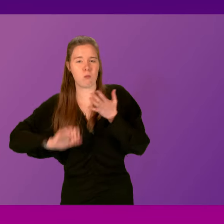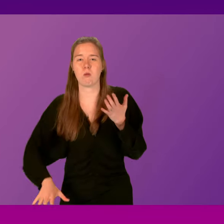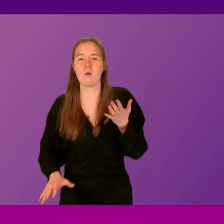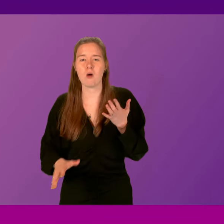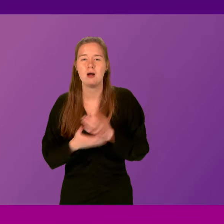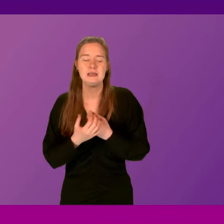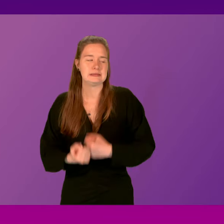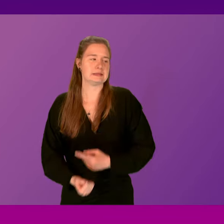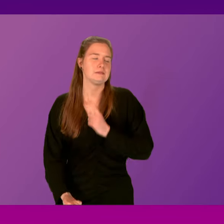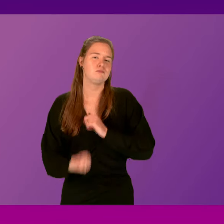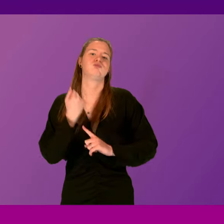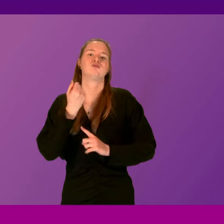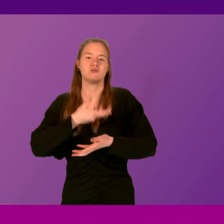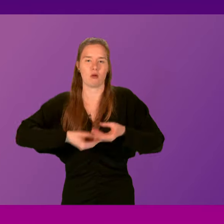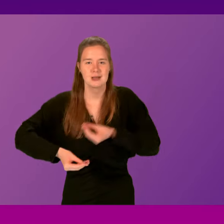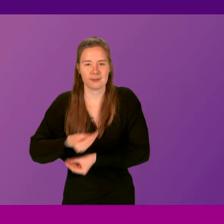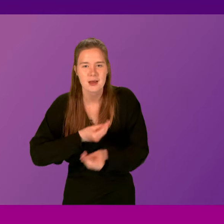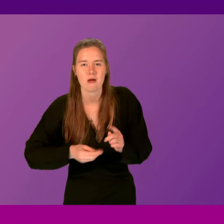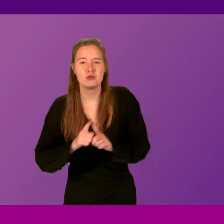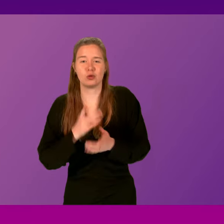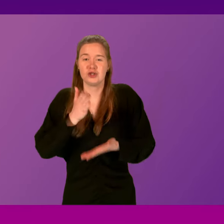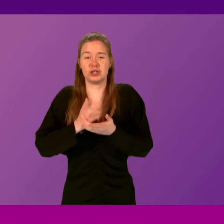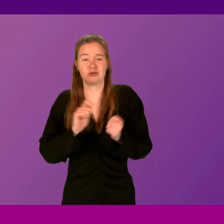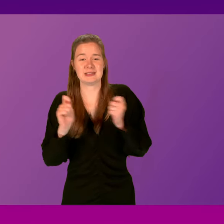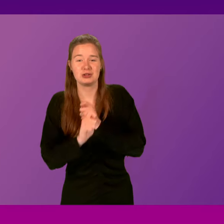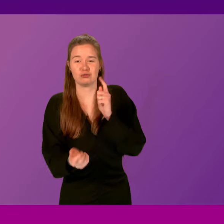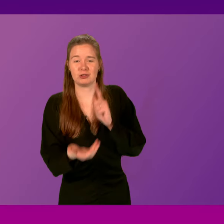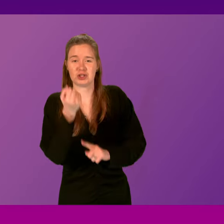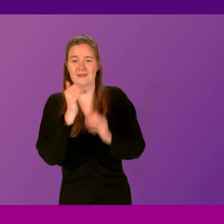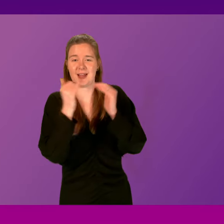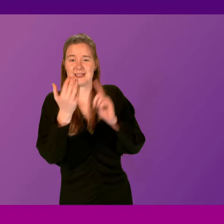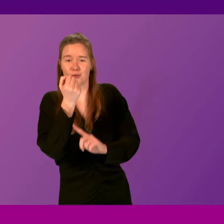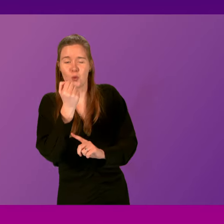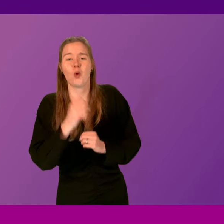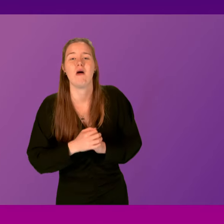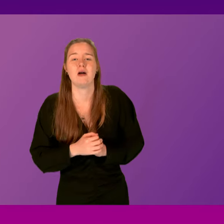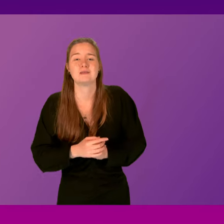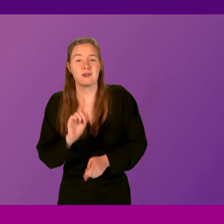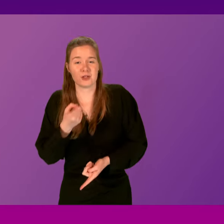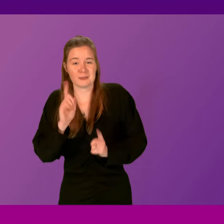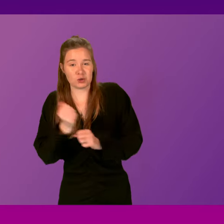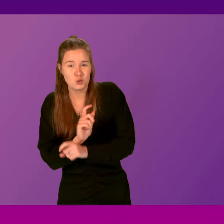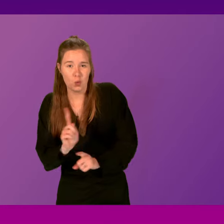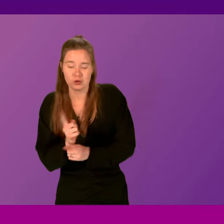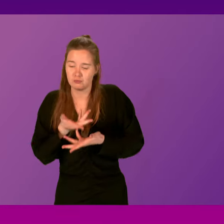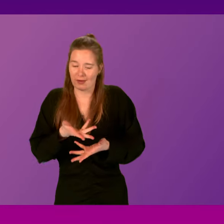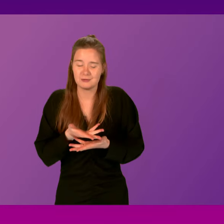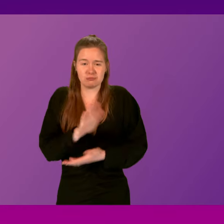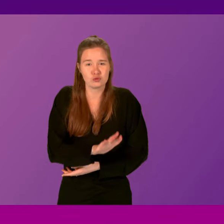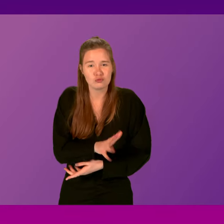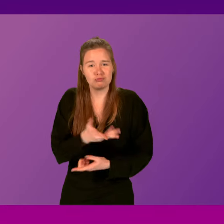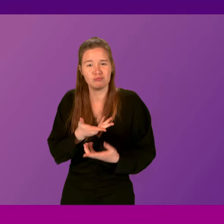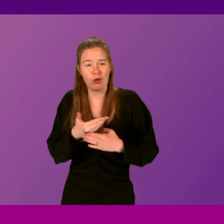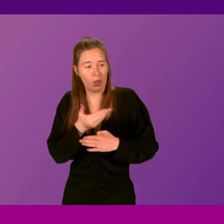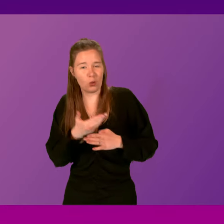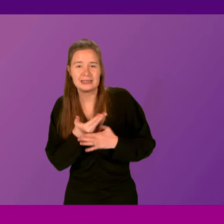It's a huge blow to our economy and our just transition to net zero ambitions. What can the First Minister do to provide assurances to current employees